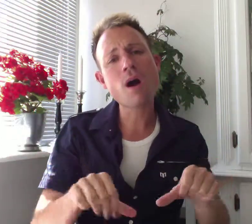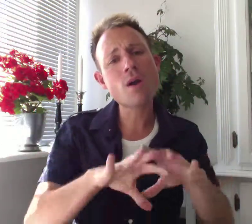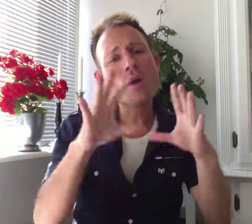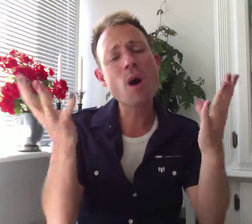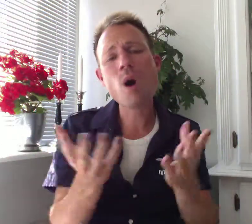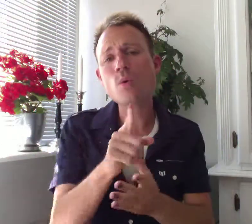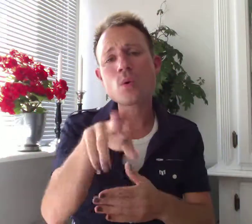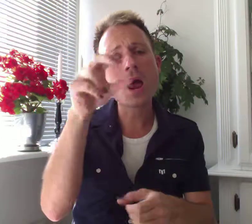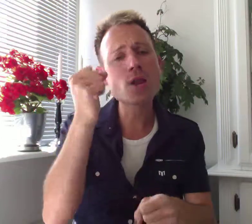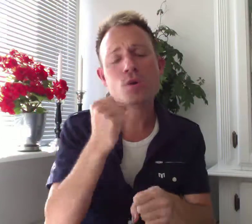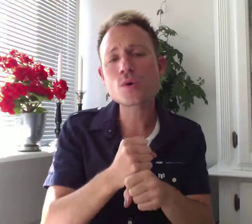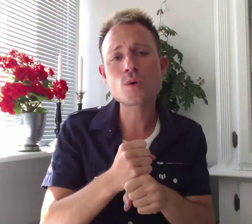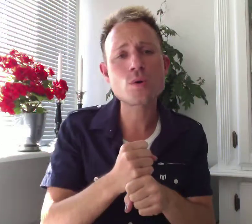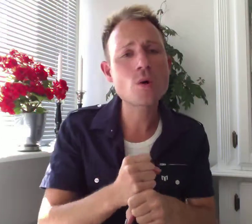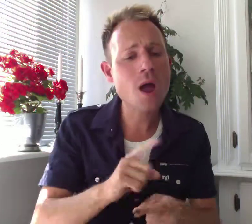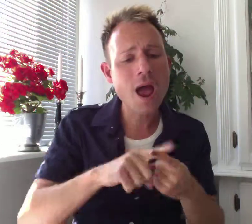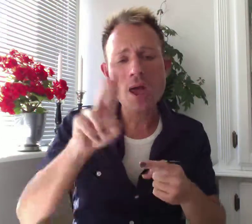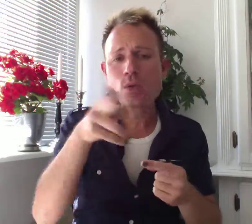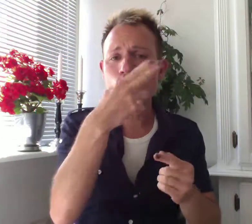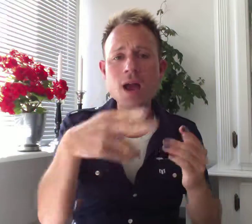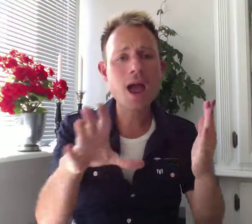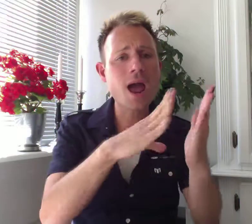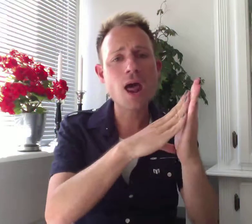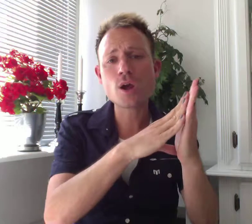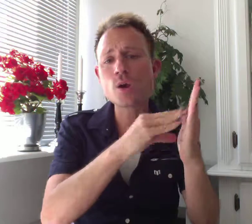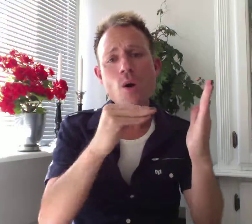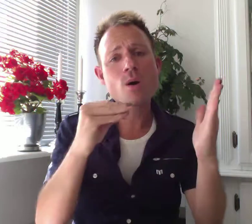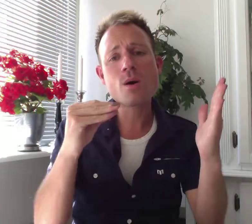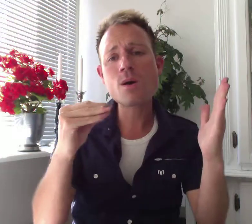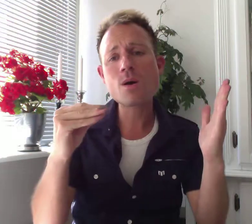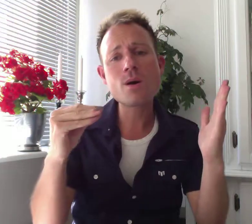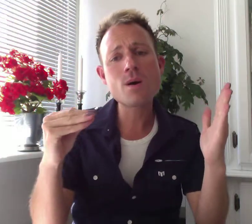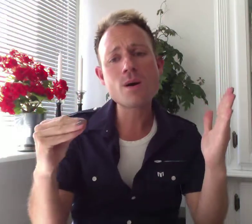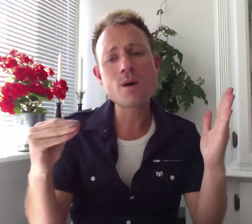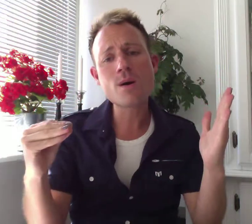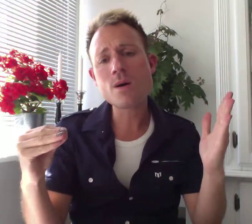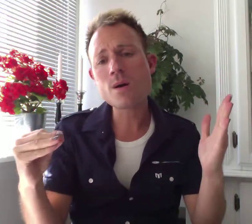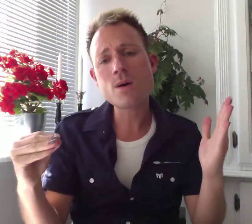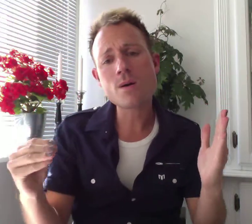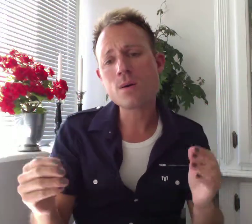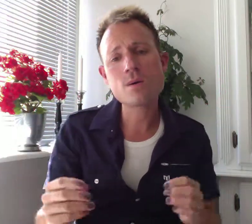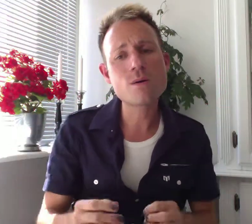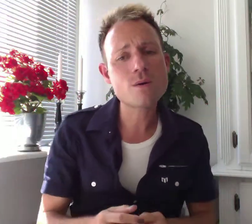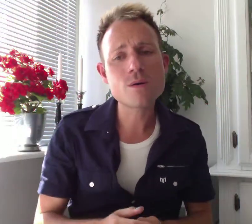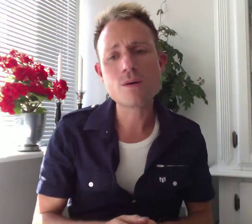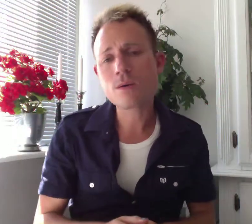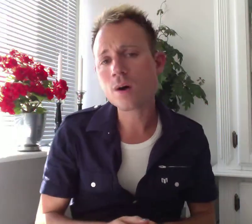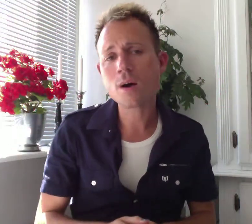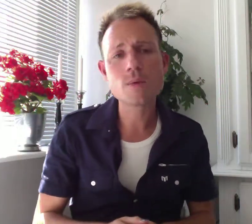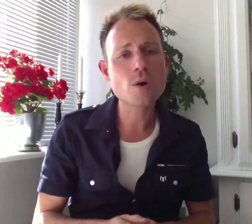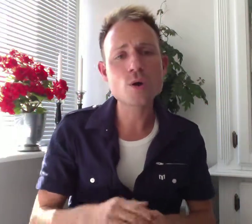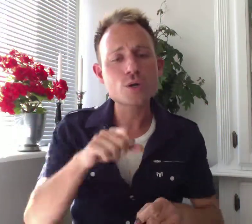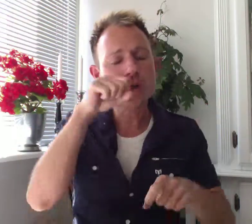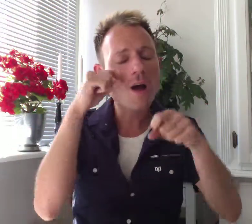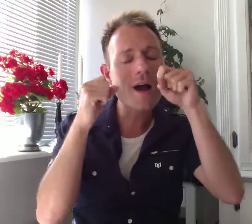all you can do, and you can't cope. I will dry